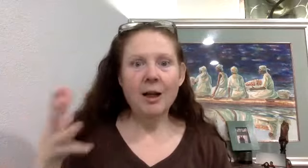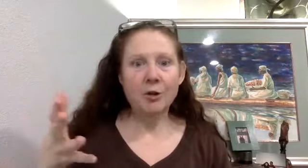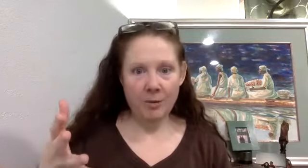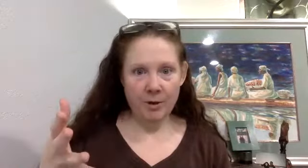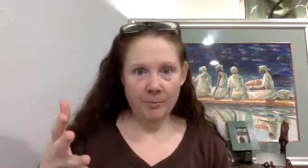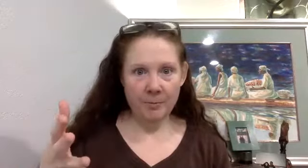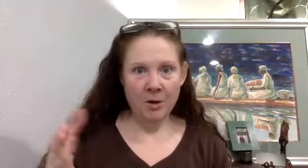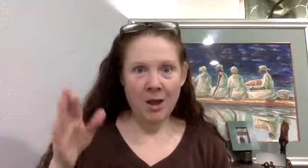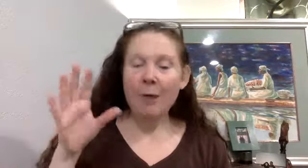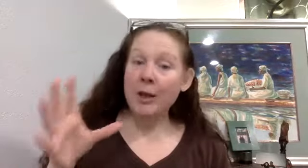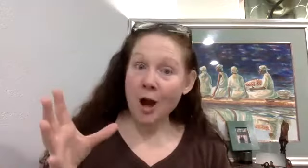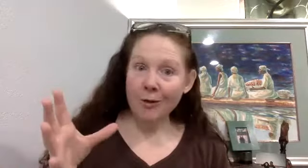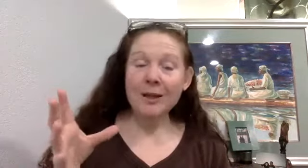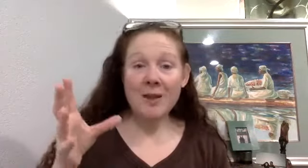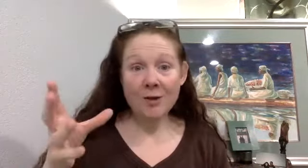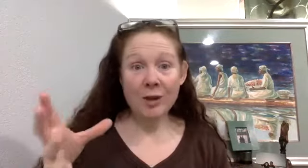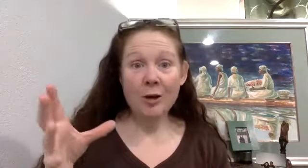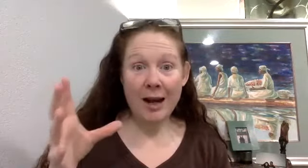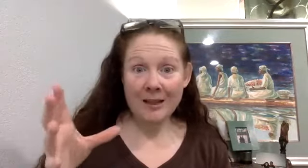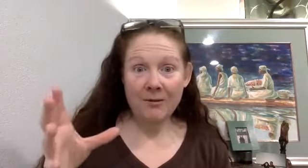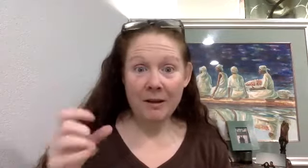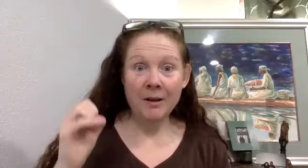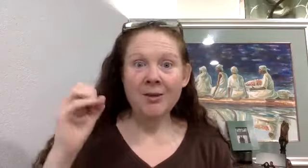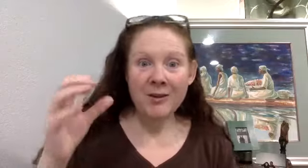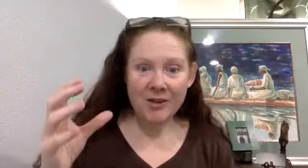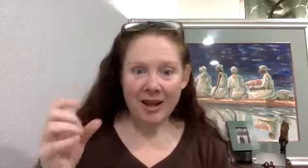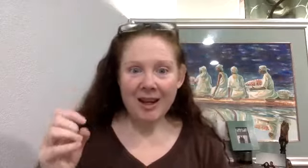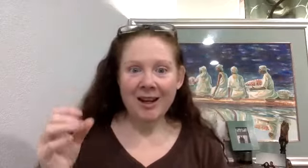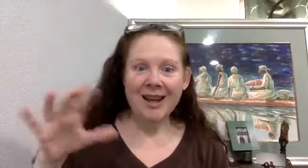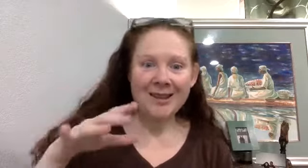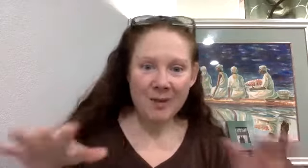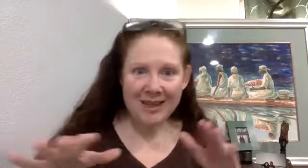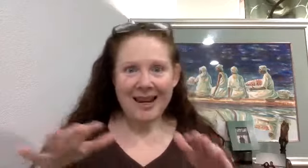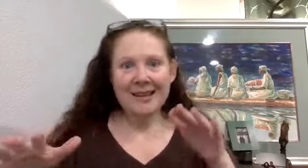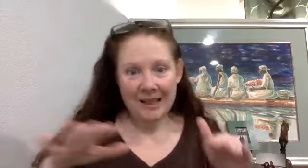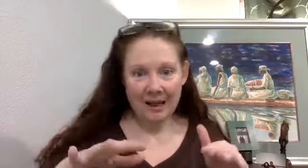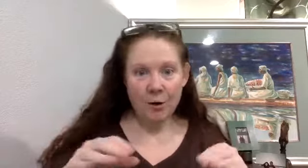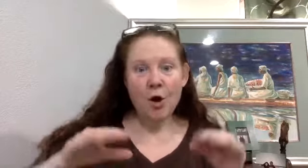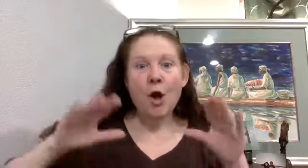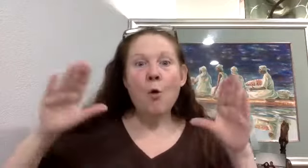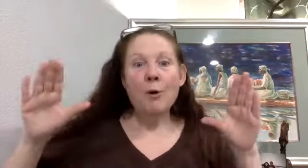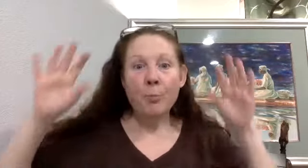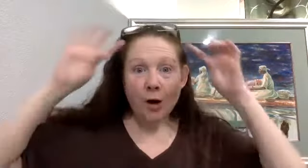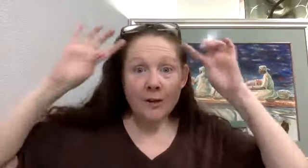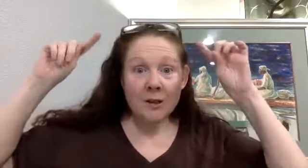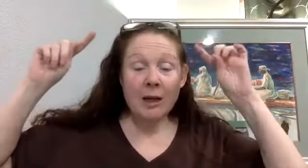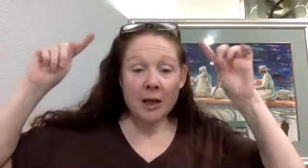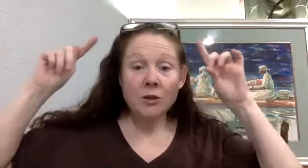on a treadmill. And we know that it's the actual creativity, the singing and some of the dancing. With Parkinson's, because it's